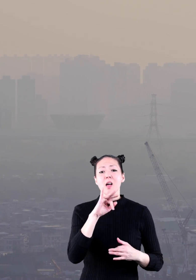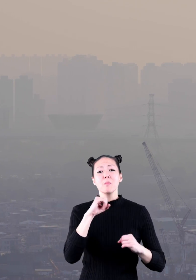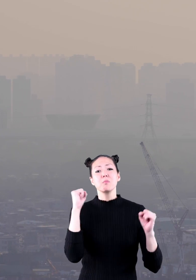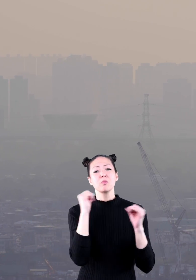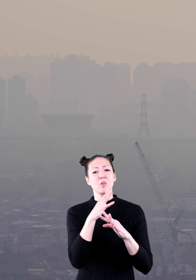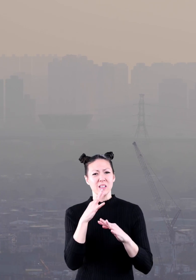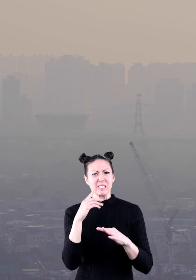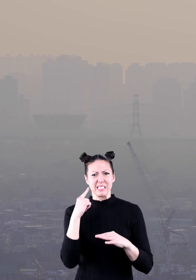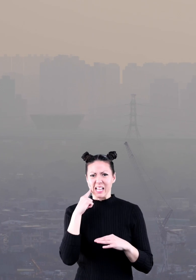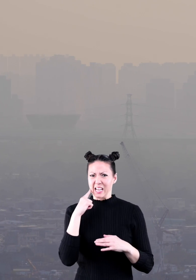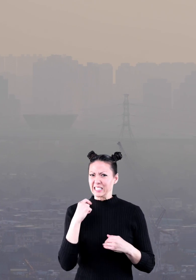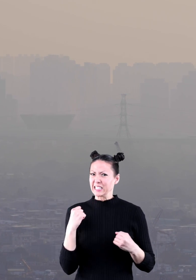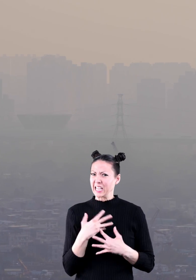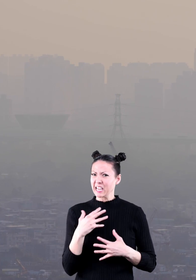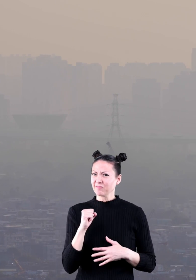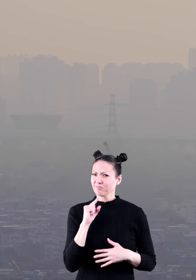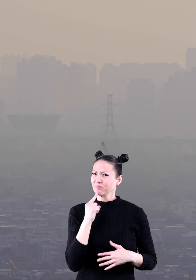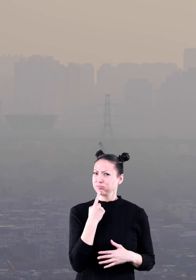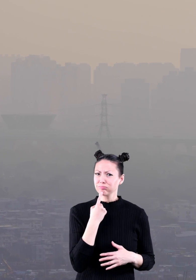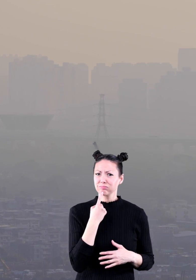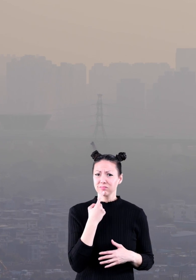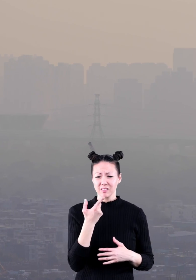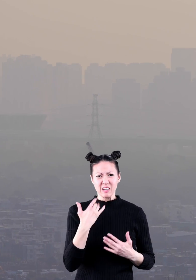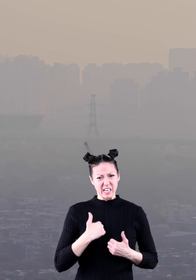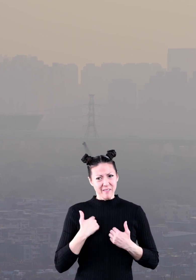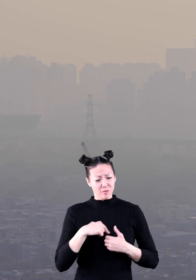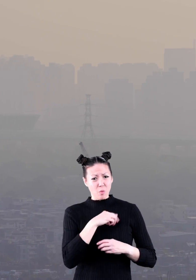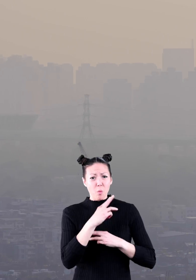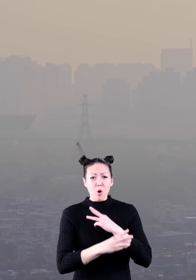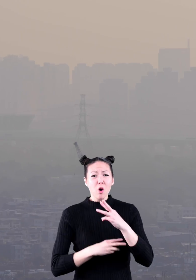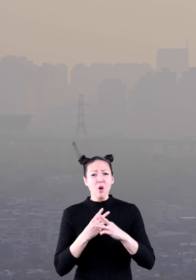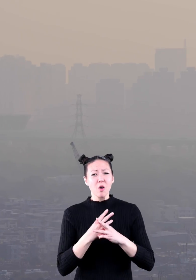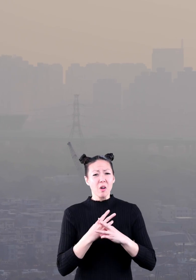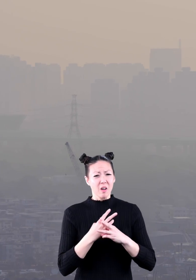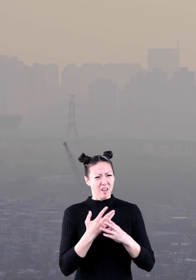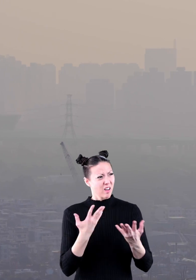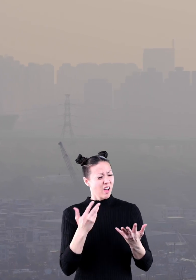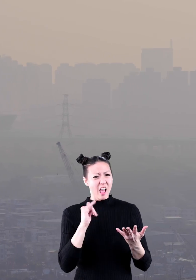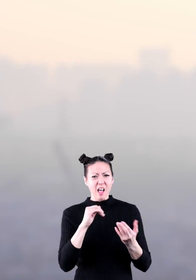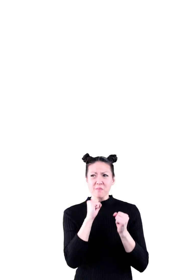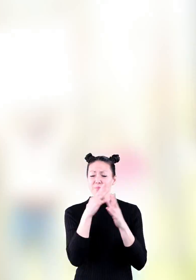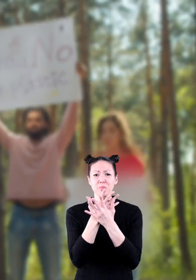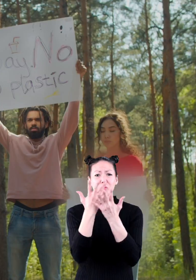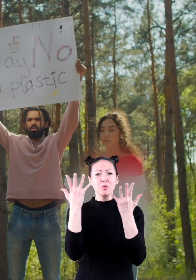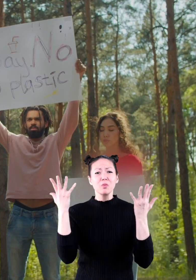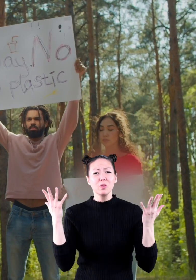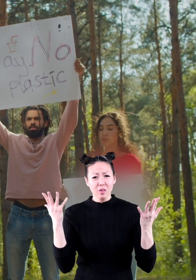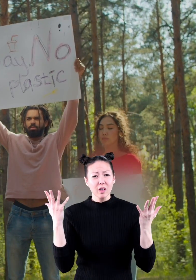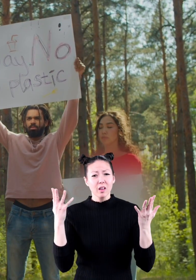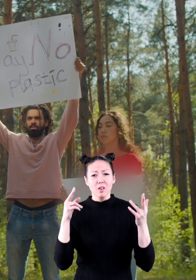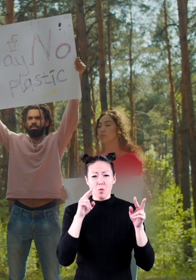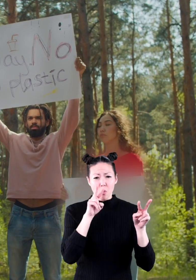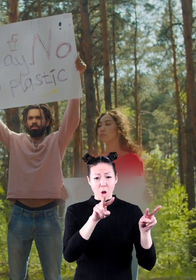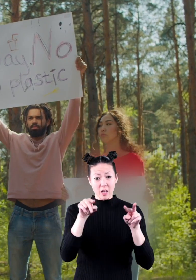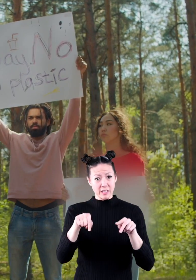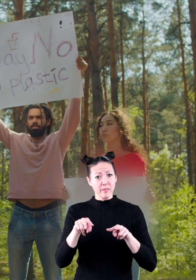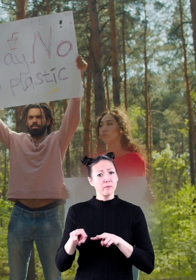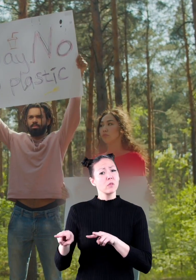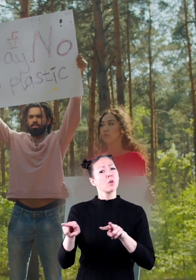sound a little scary. So how do we live in a world where there is air pollution? Maybe, while watching this video,